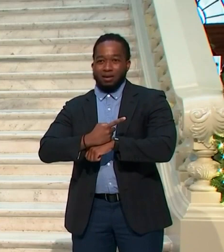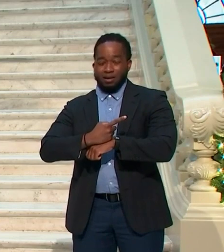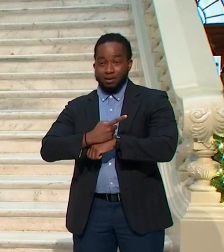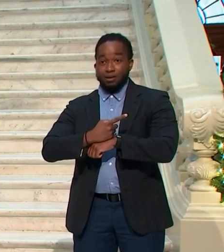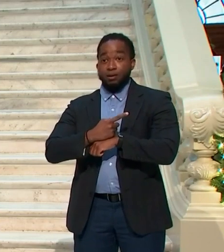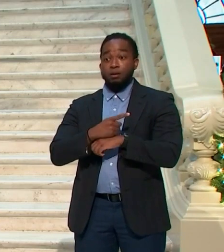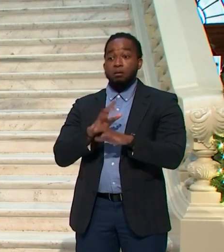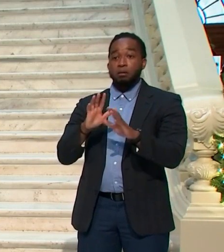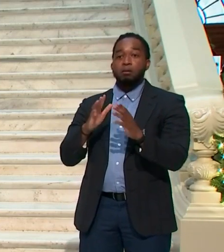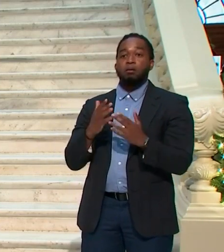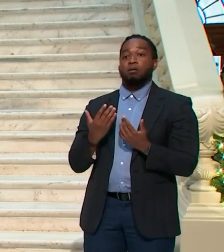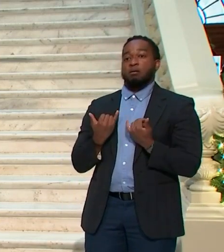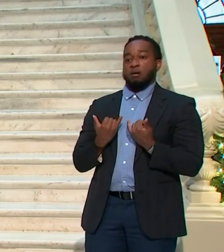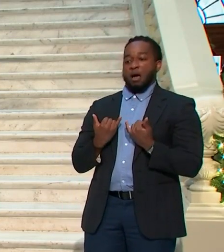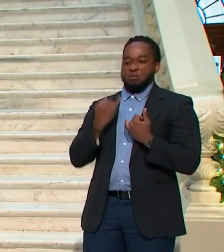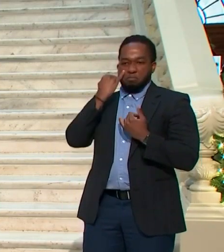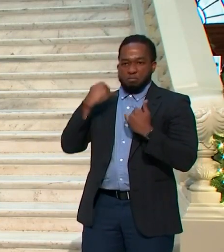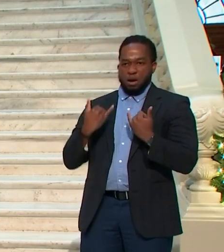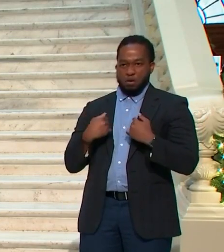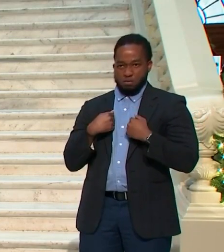not follow the guidelines.